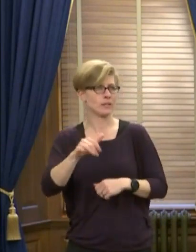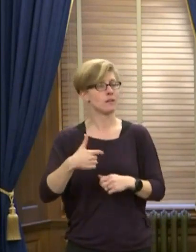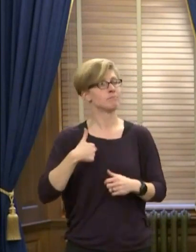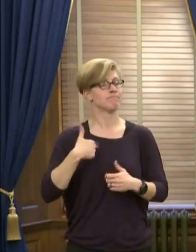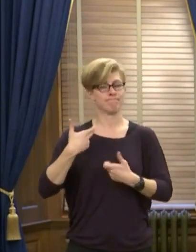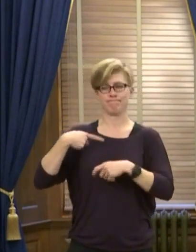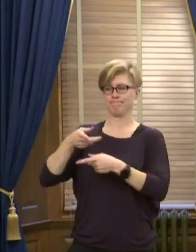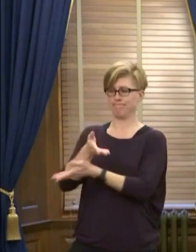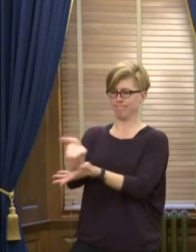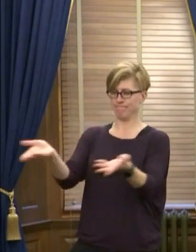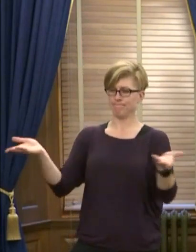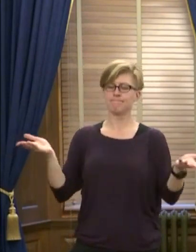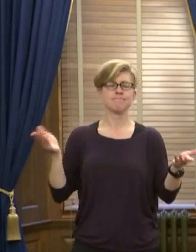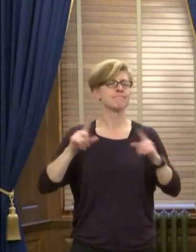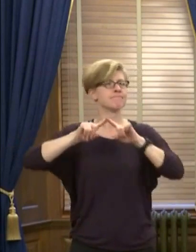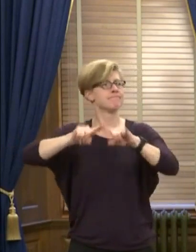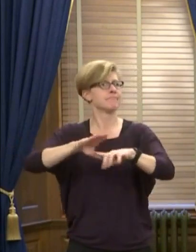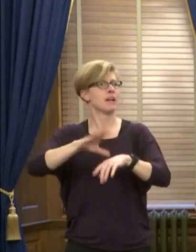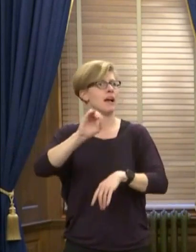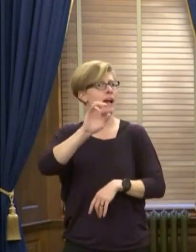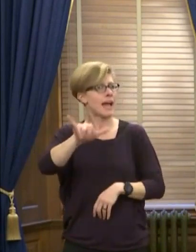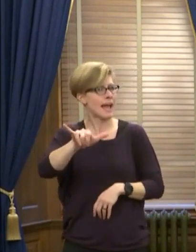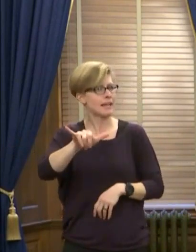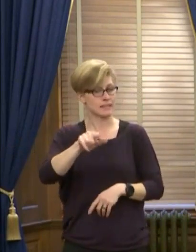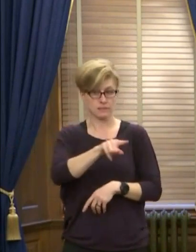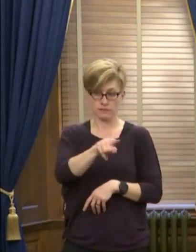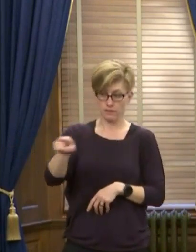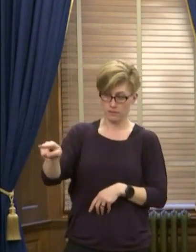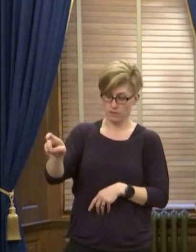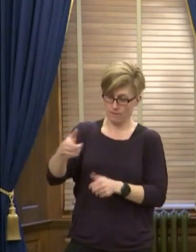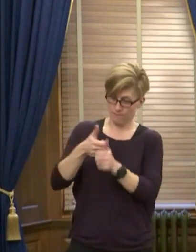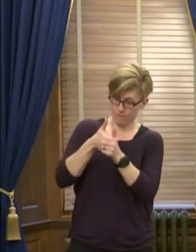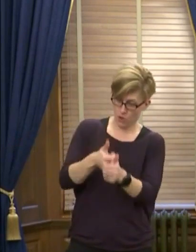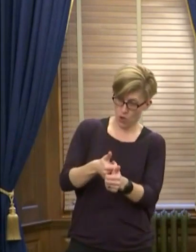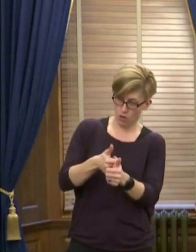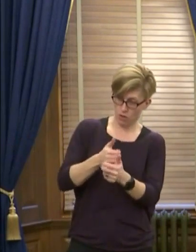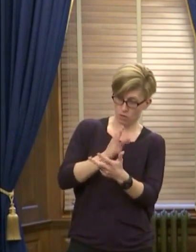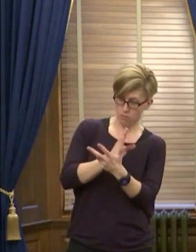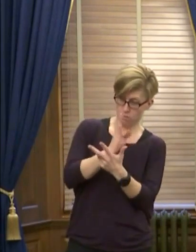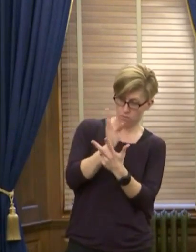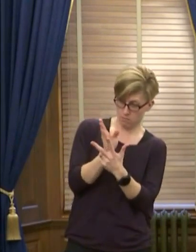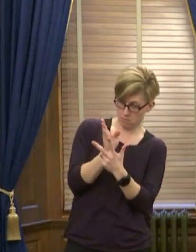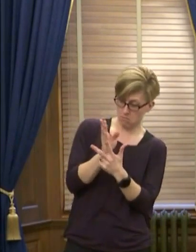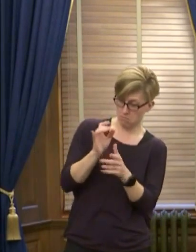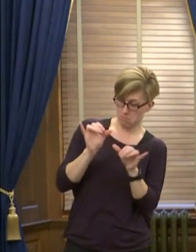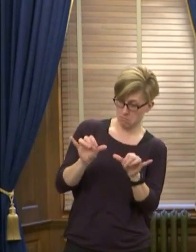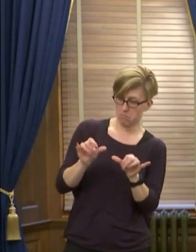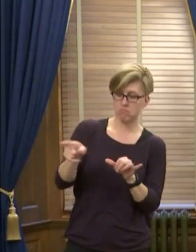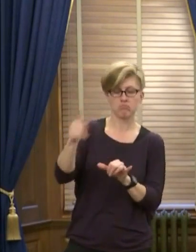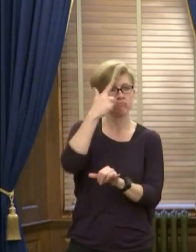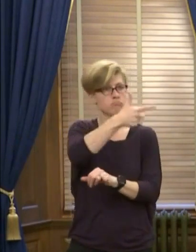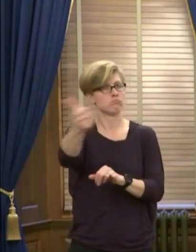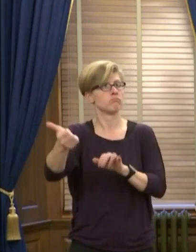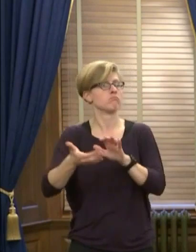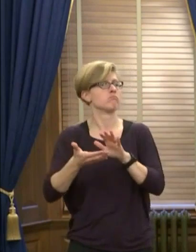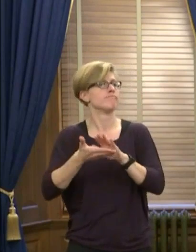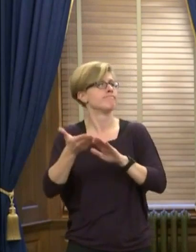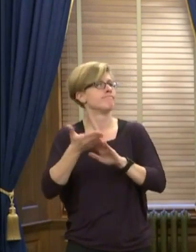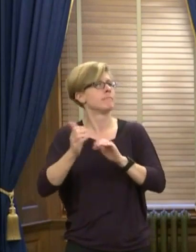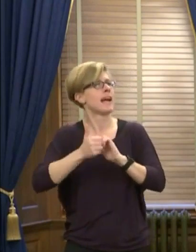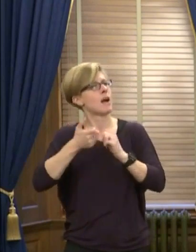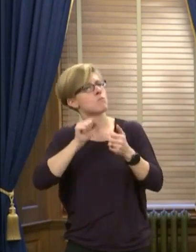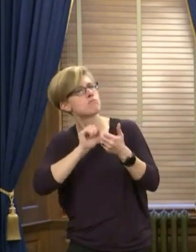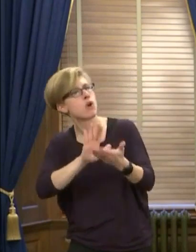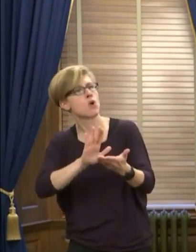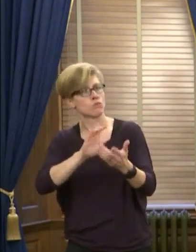the counties in large measure in terms of as long as they're staying within the prescribed phase, that they can run their affairs of their